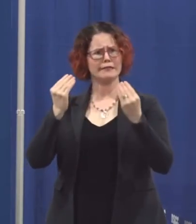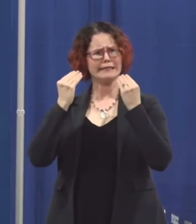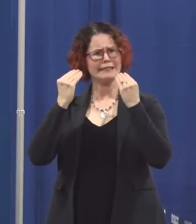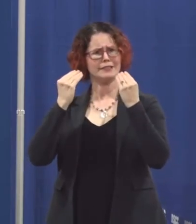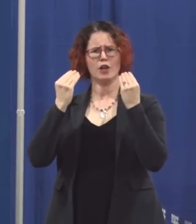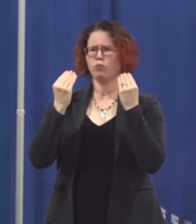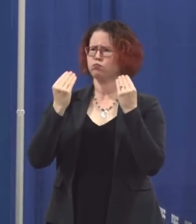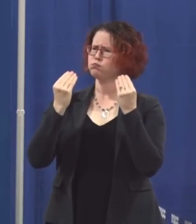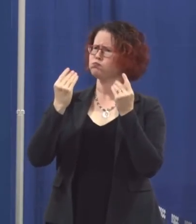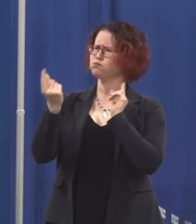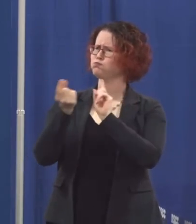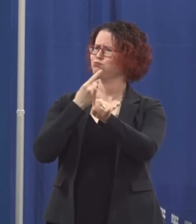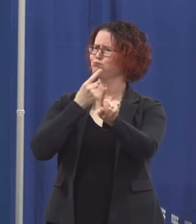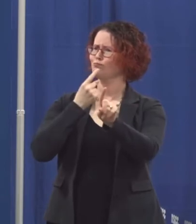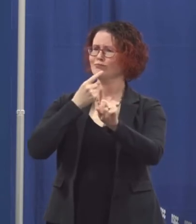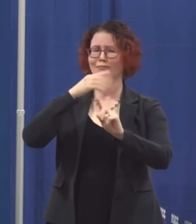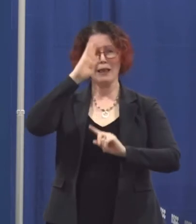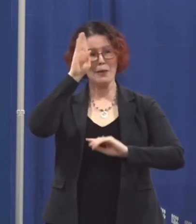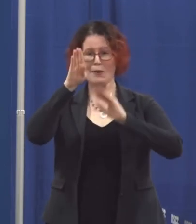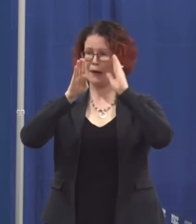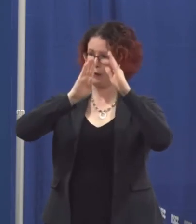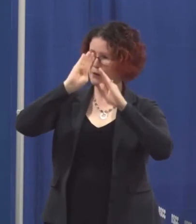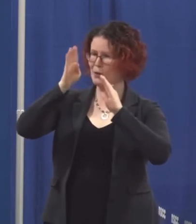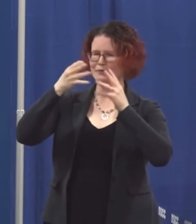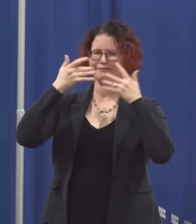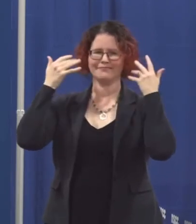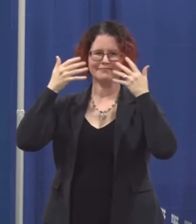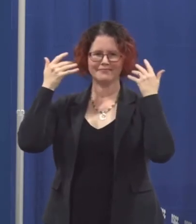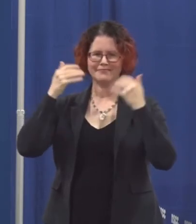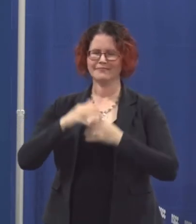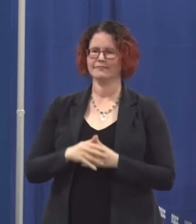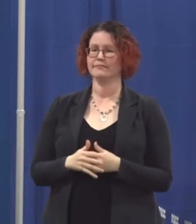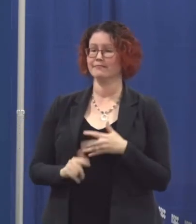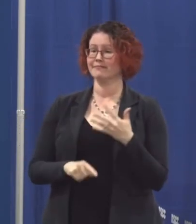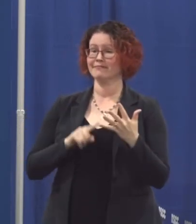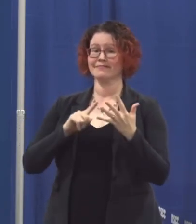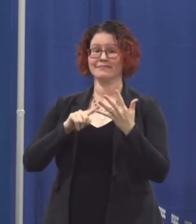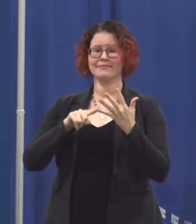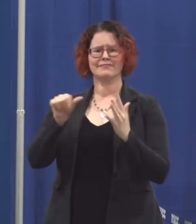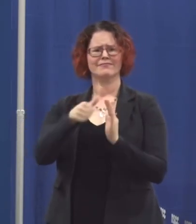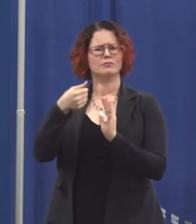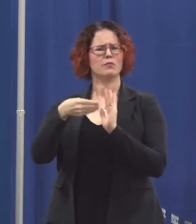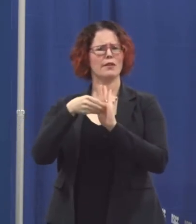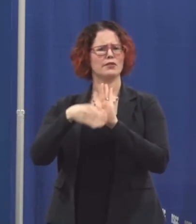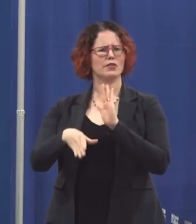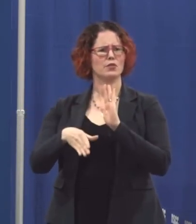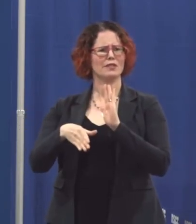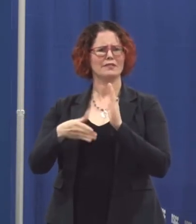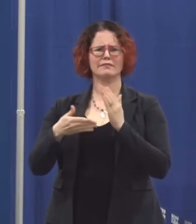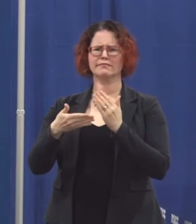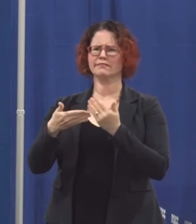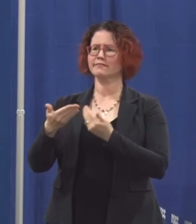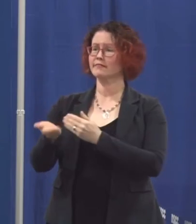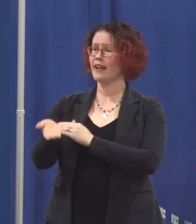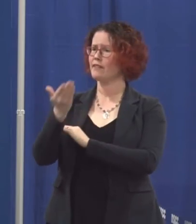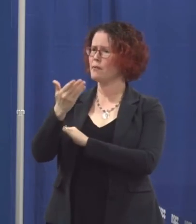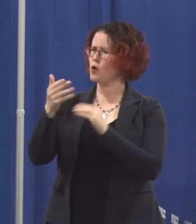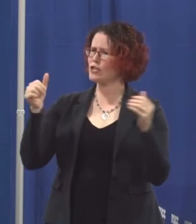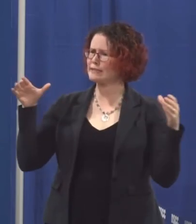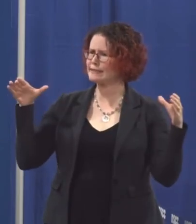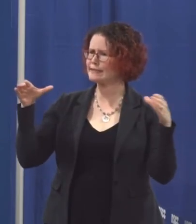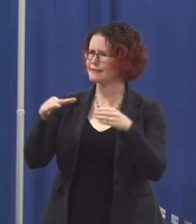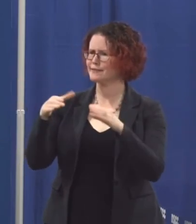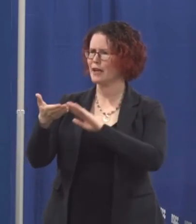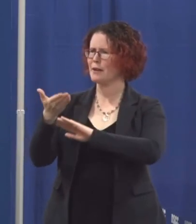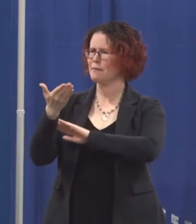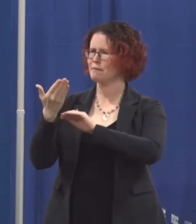meeting you in the hallway and saying hello and also your classmates who gather in the morning before class to